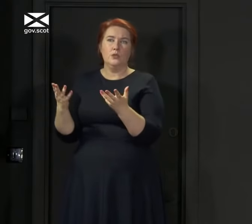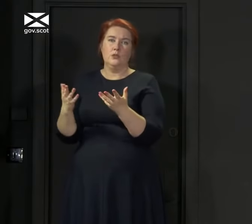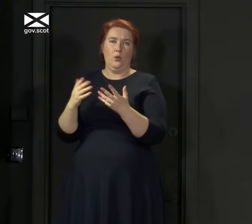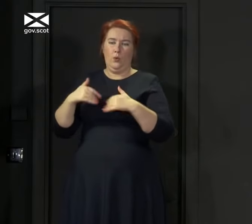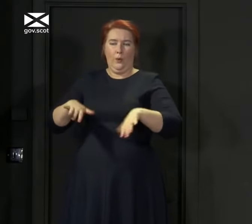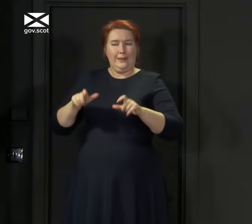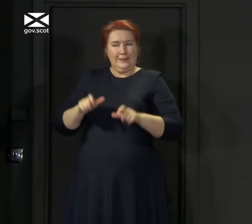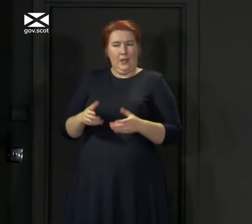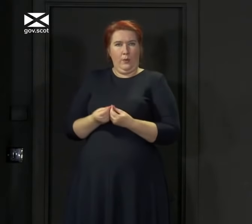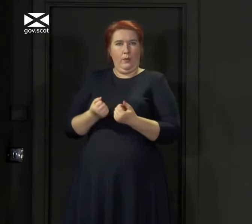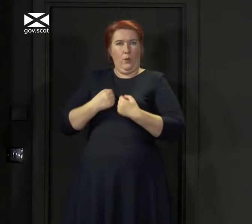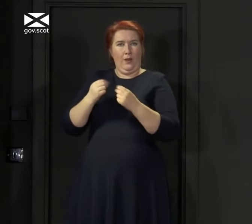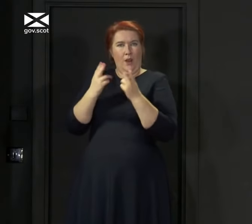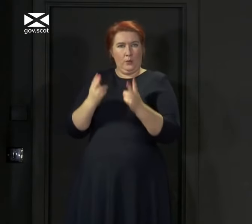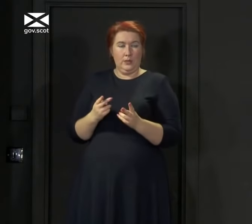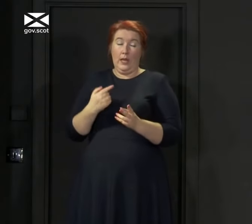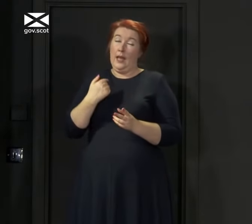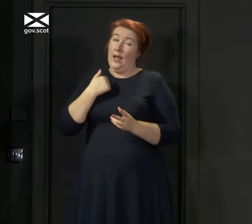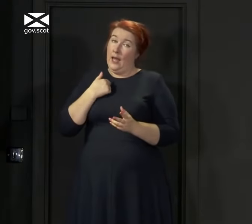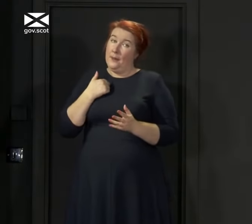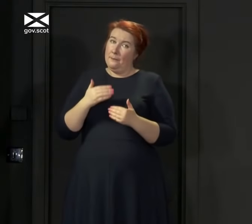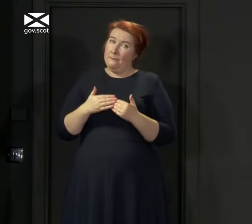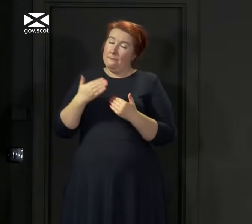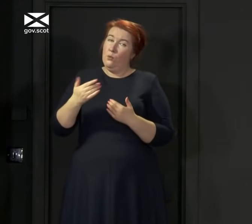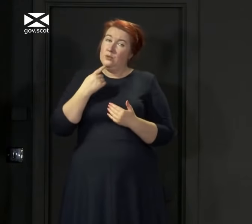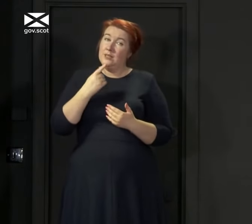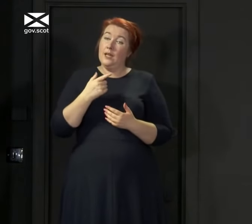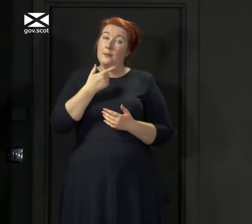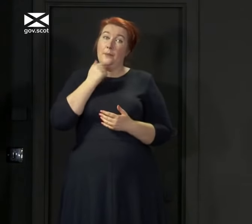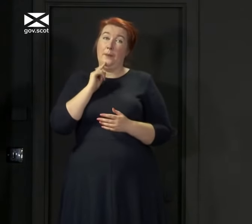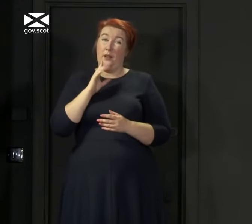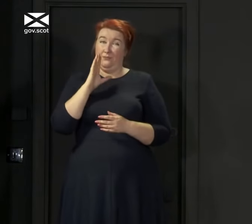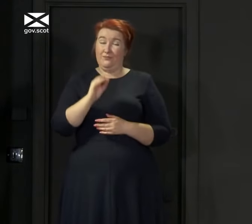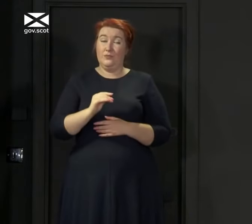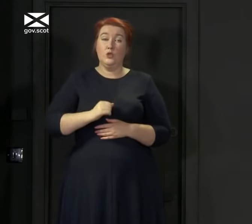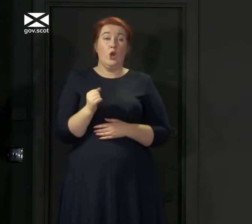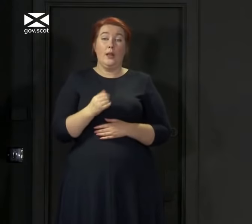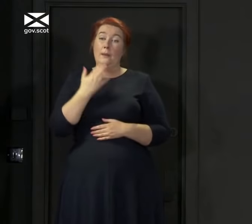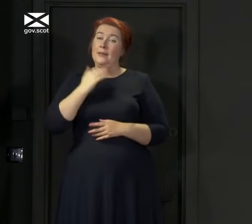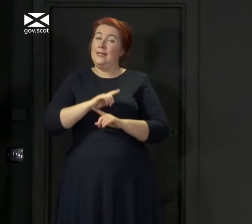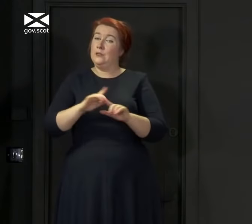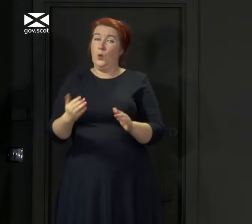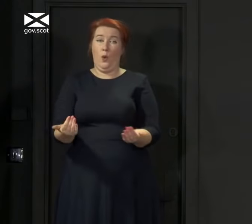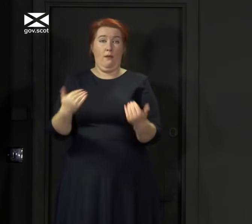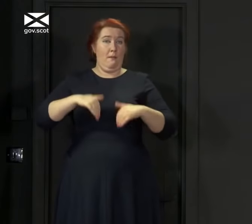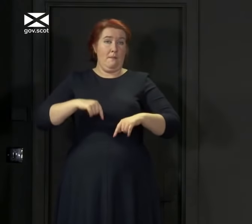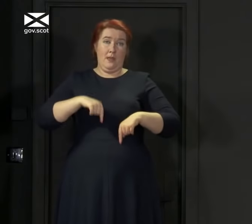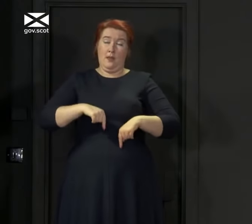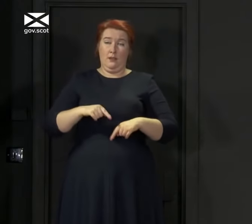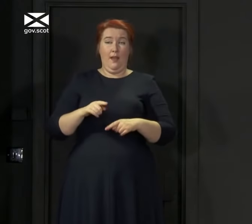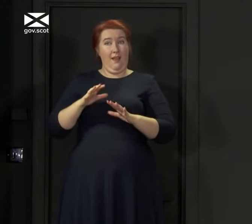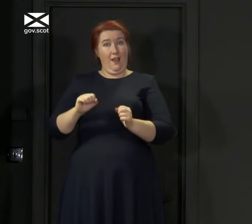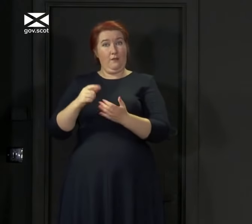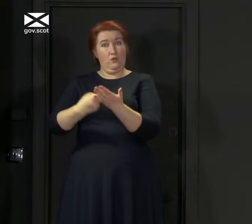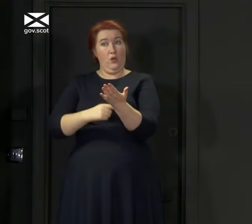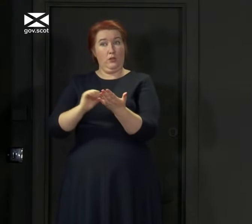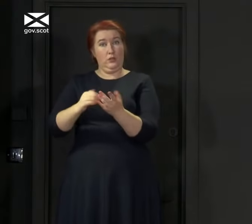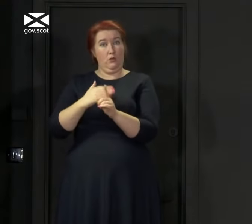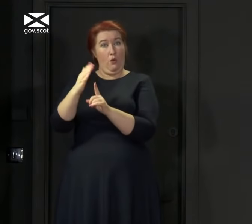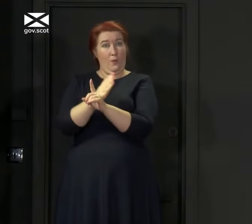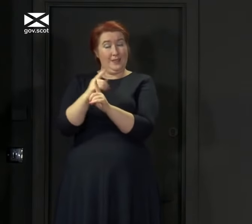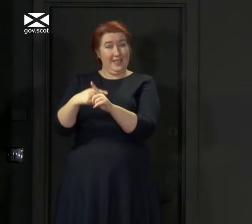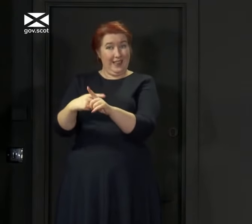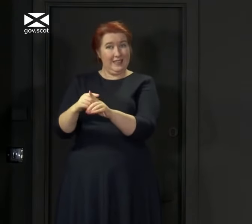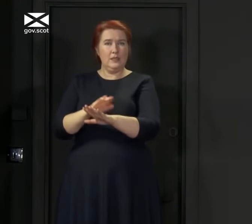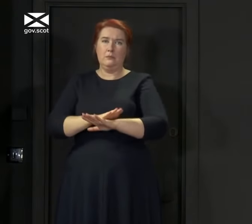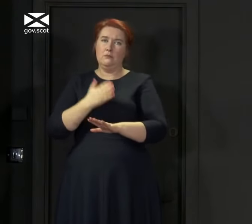households. I'm going a bit further and saying to these people, as far as Scotland is concerned, please don't travel here while these restrictions are in place. And this is all about trying to